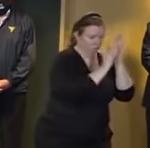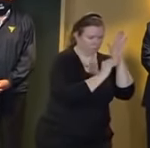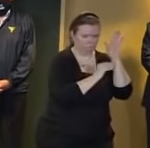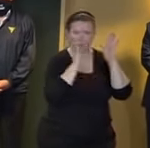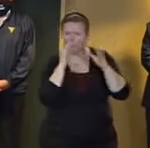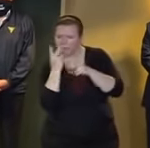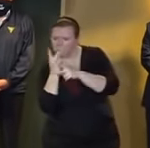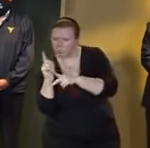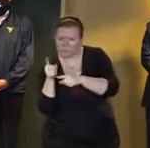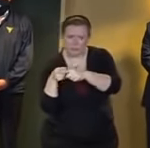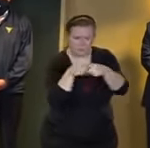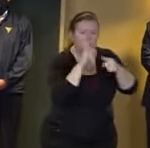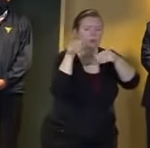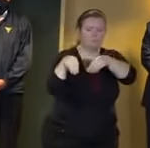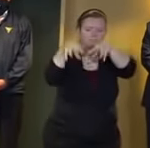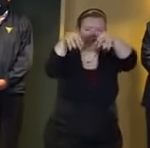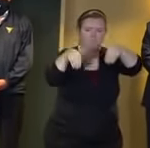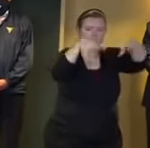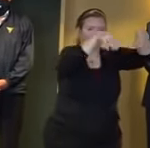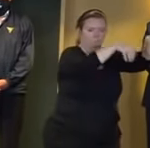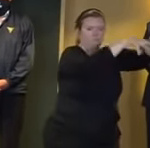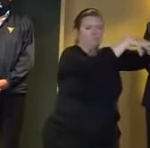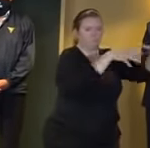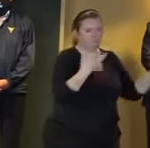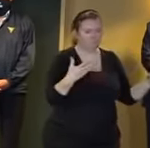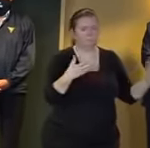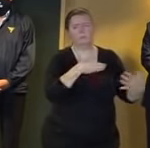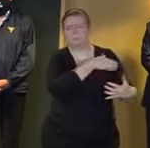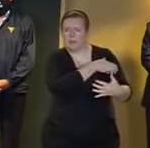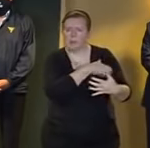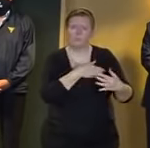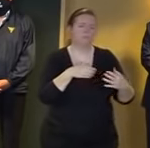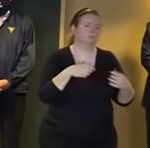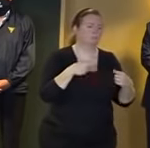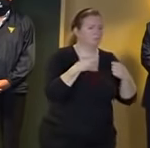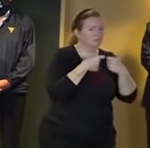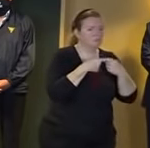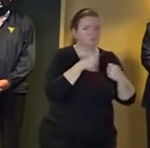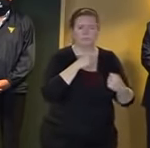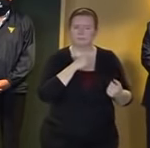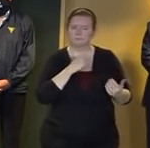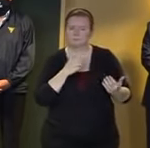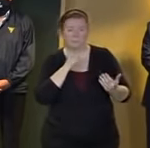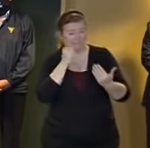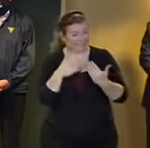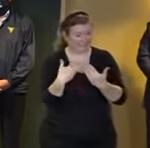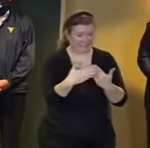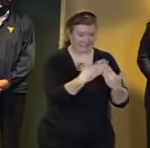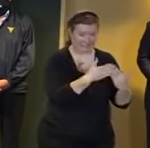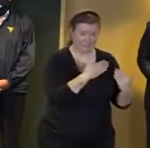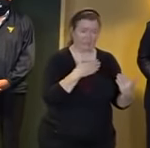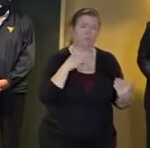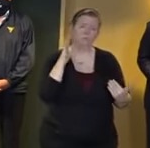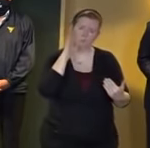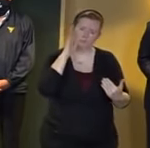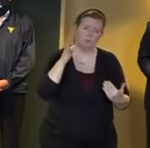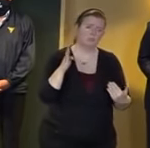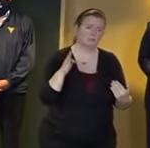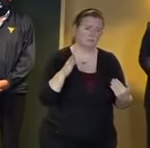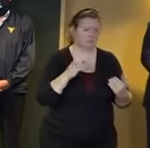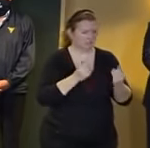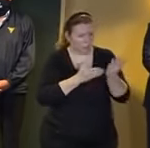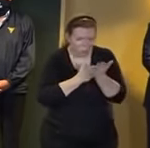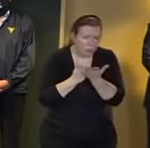as they possibly can it's not going to be an easy task but I know we'll get through this we'll get through it